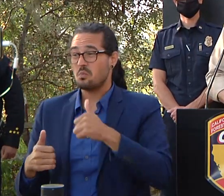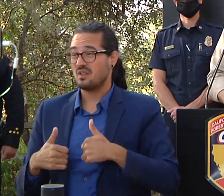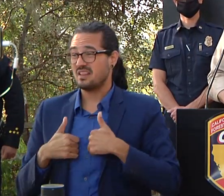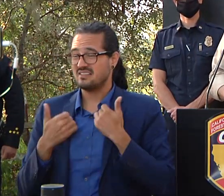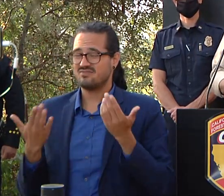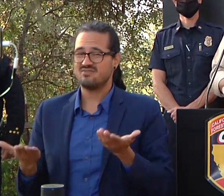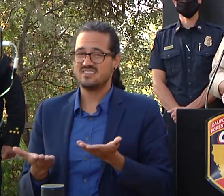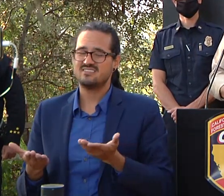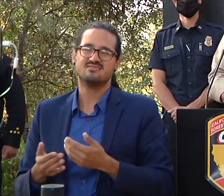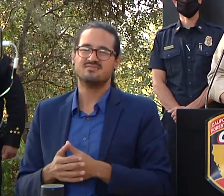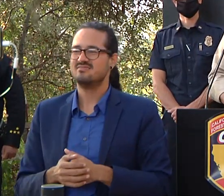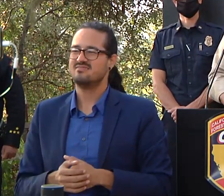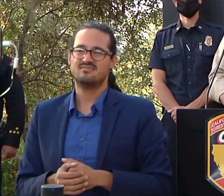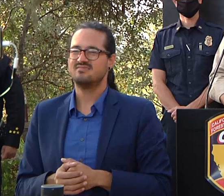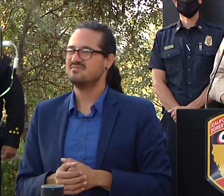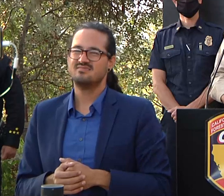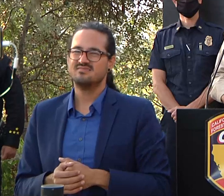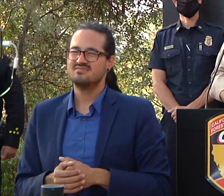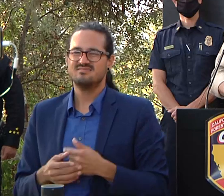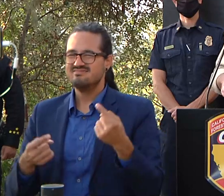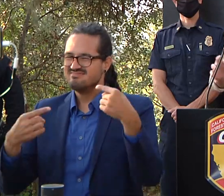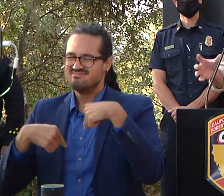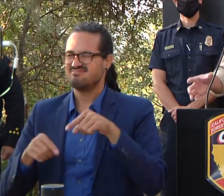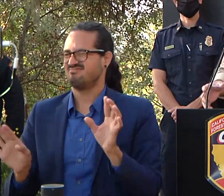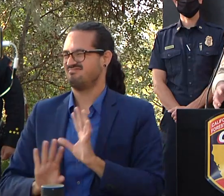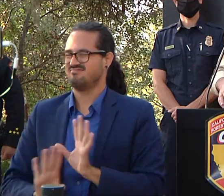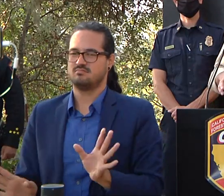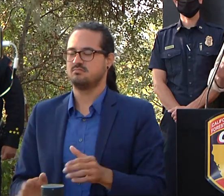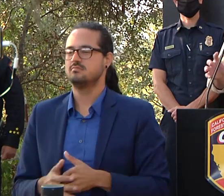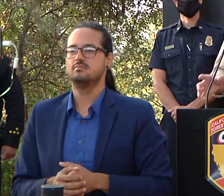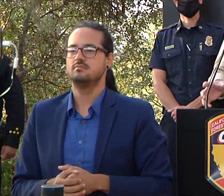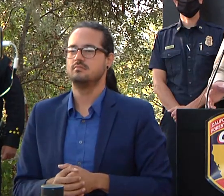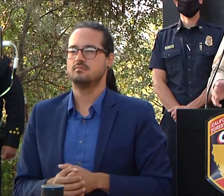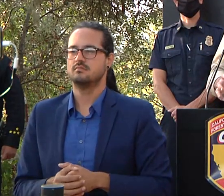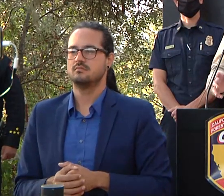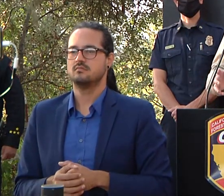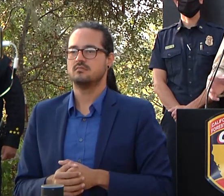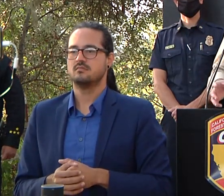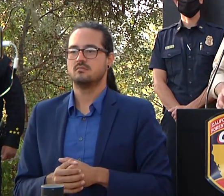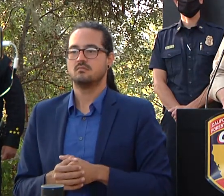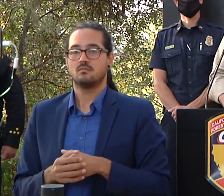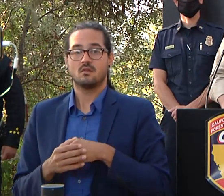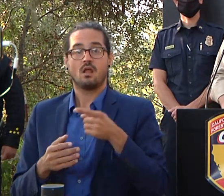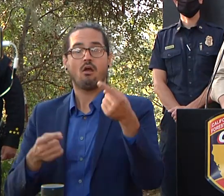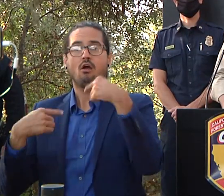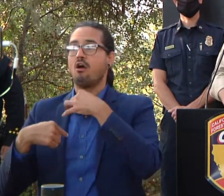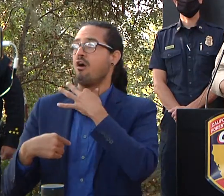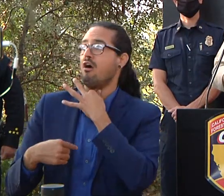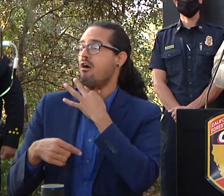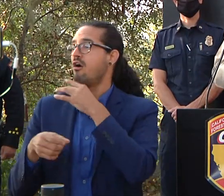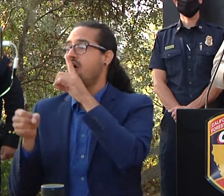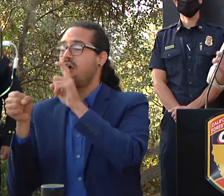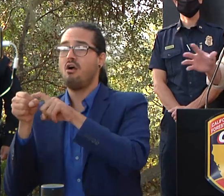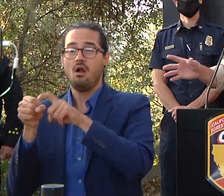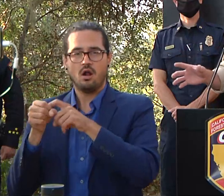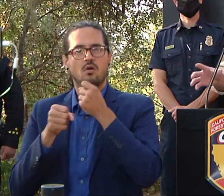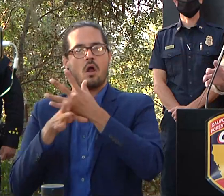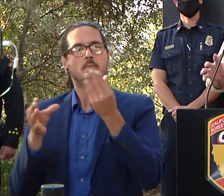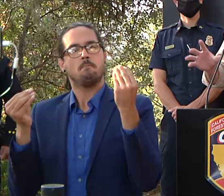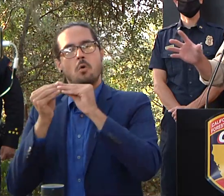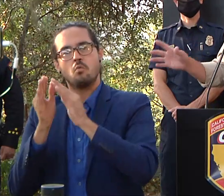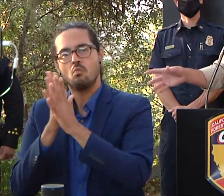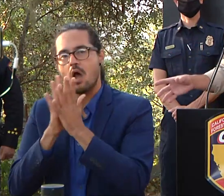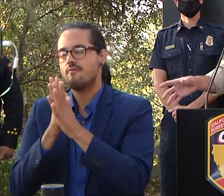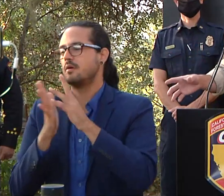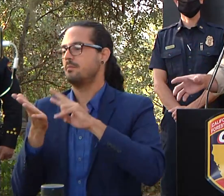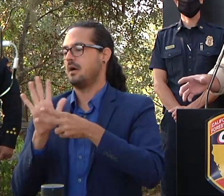here and so and the reason being is because it just provides more traffic it provides more congestion when what we want to do is